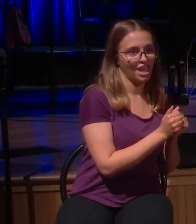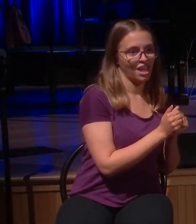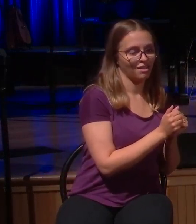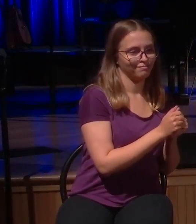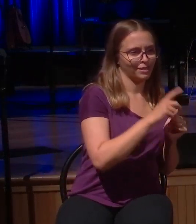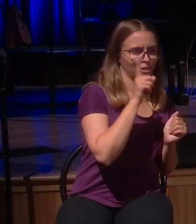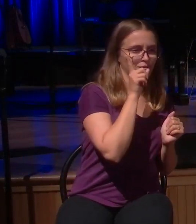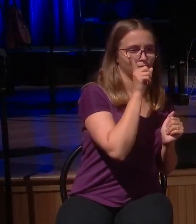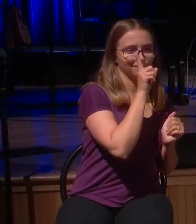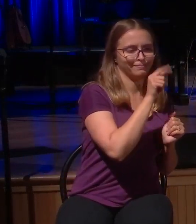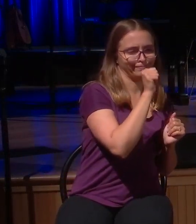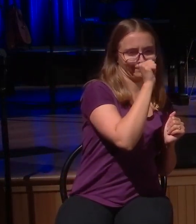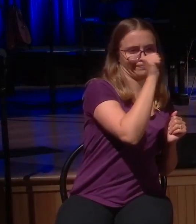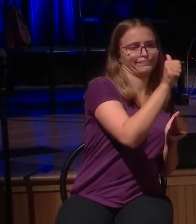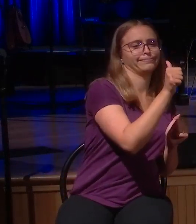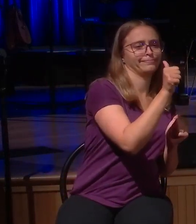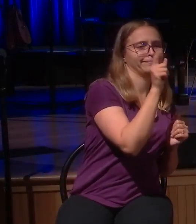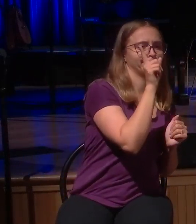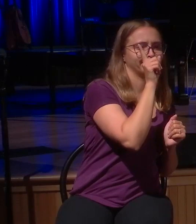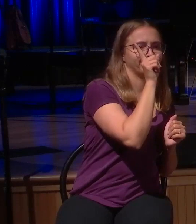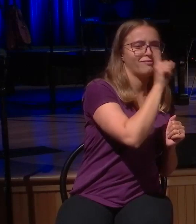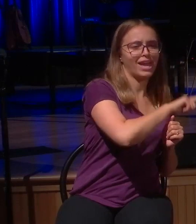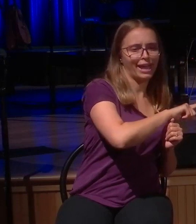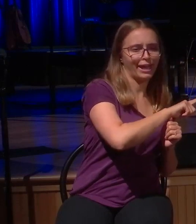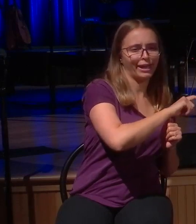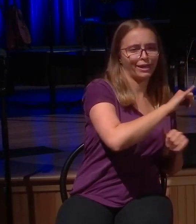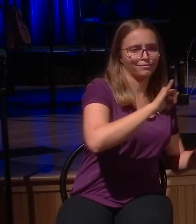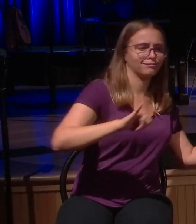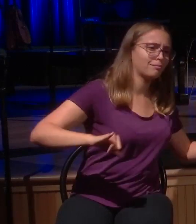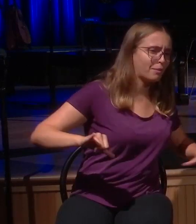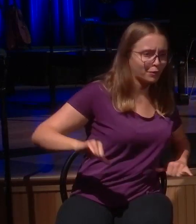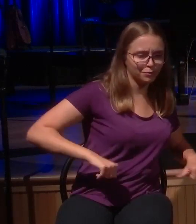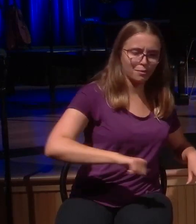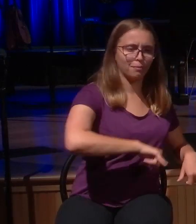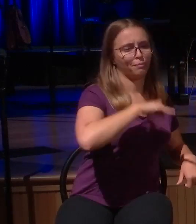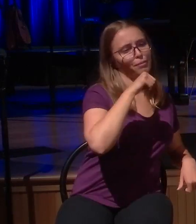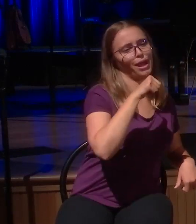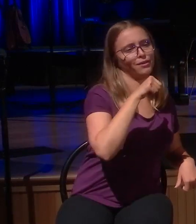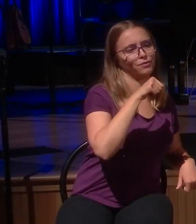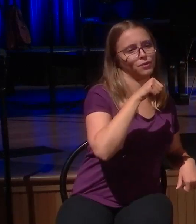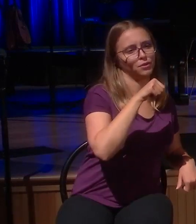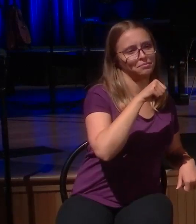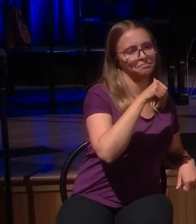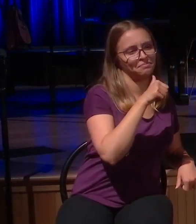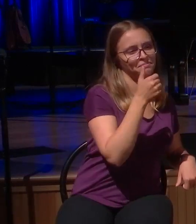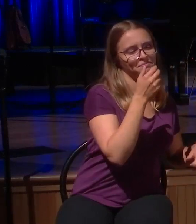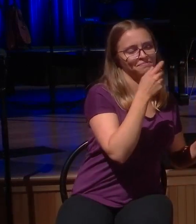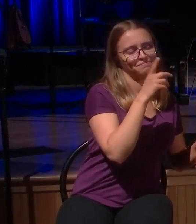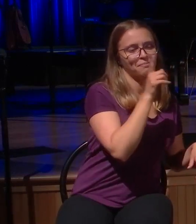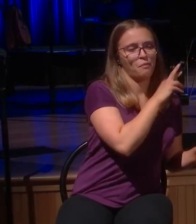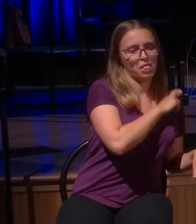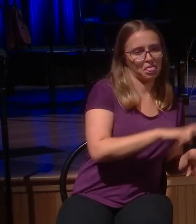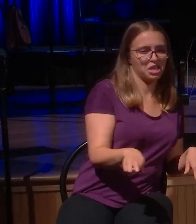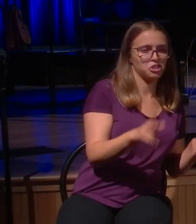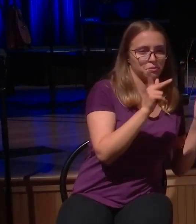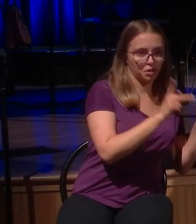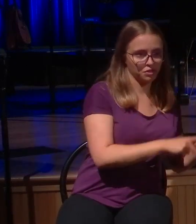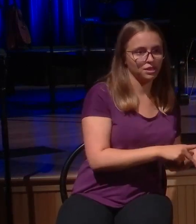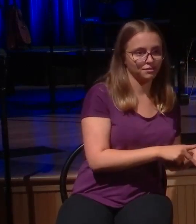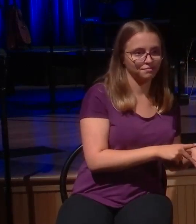something raw about them that at times they are the closest to the kingdom. Why? Because they oftentimes see their deepest need and